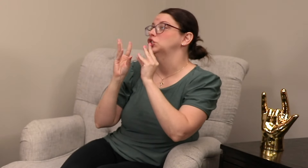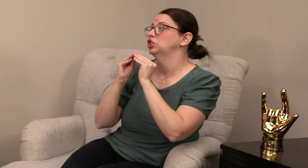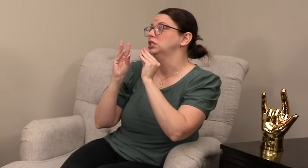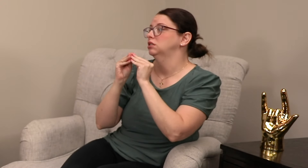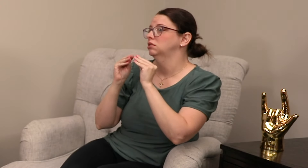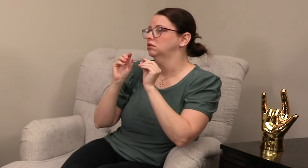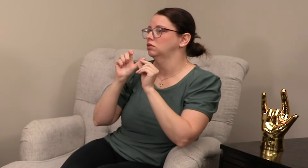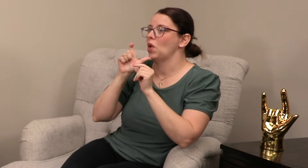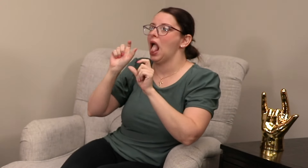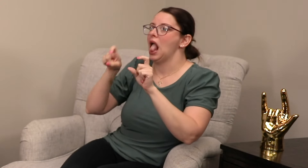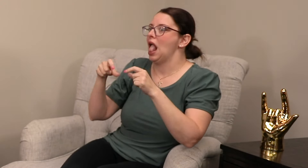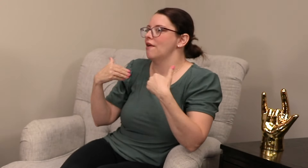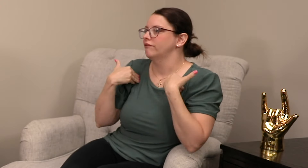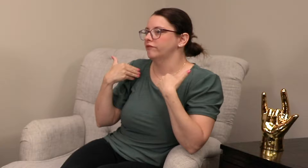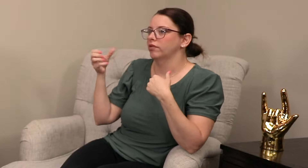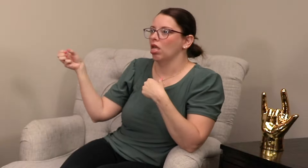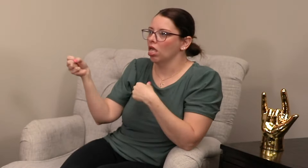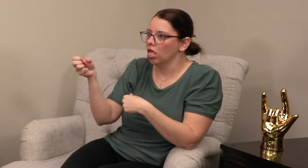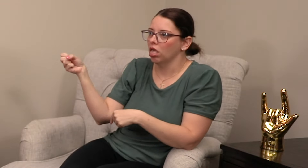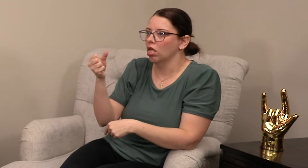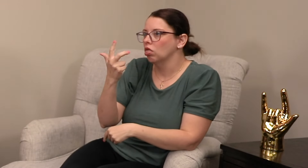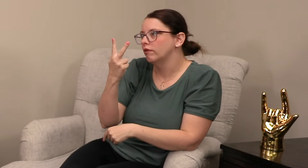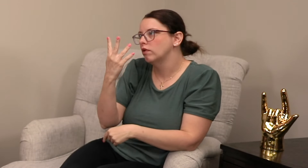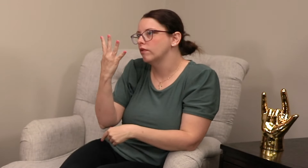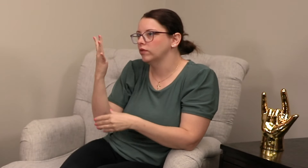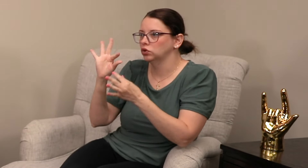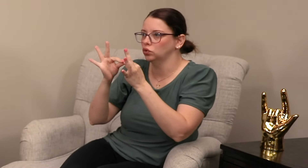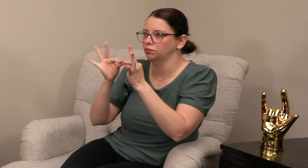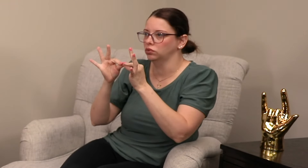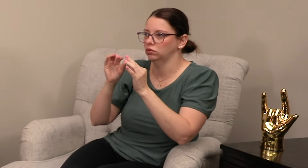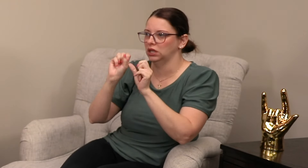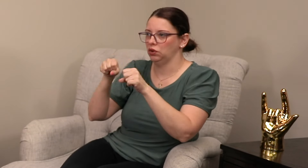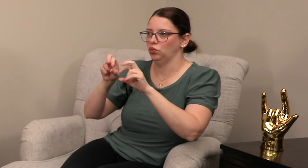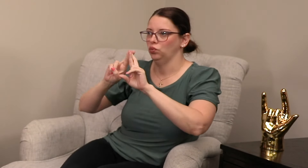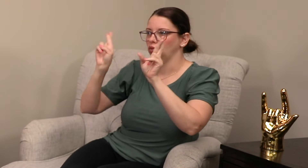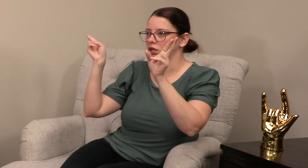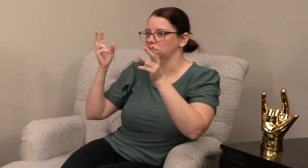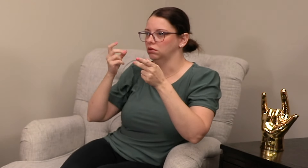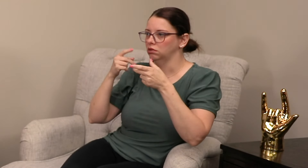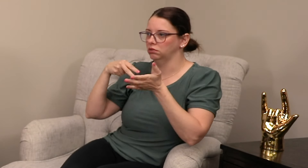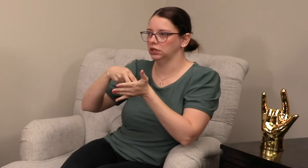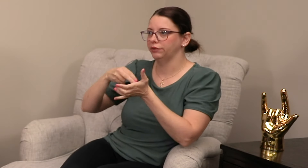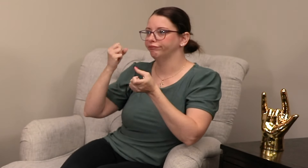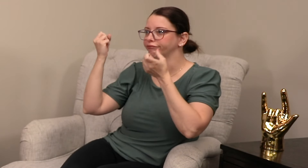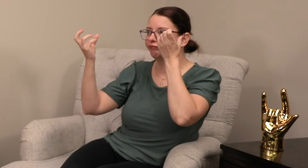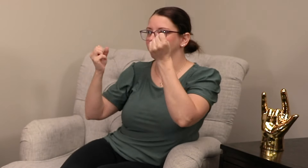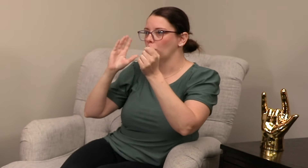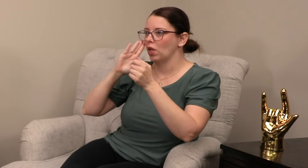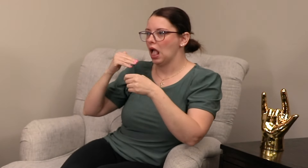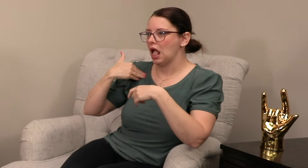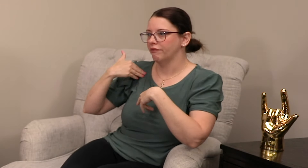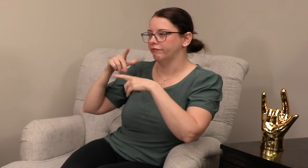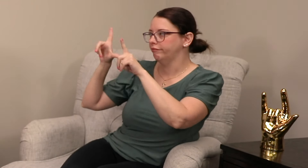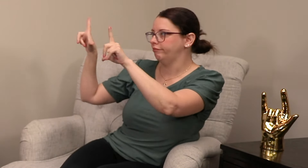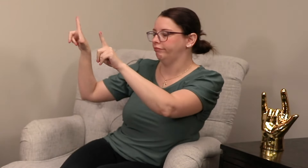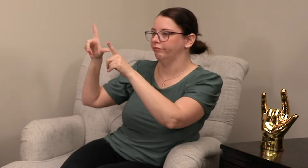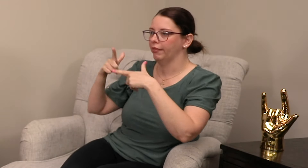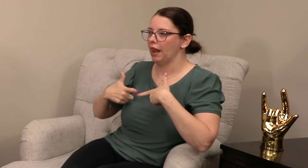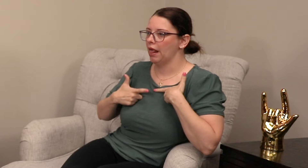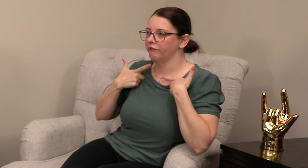like big conferences, maybe, you know, you don't have to pull three, four or five interpreters, you know, to be there for that. You